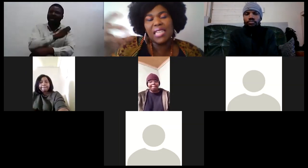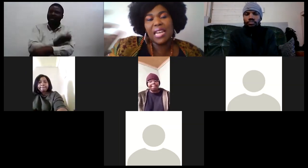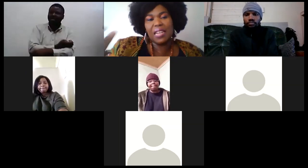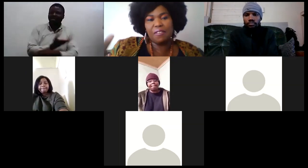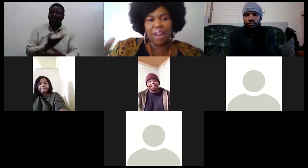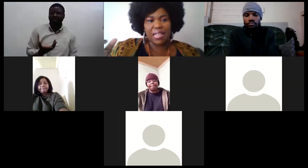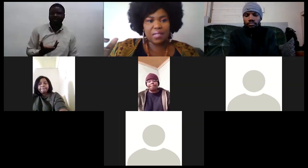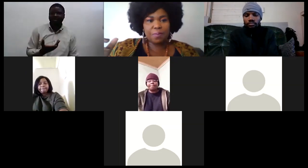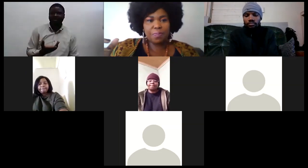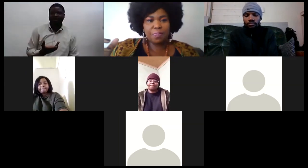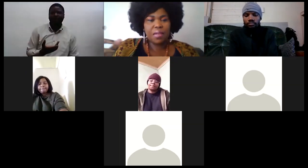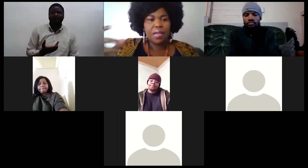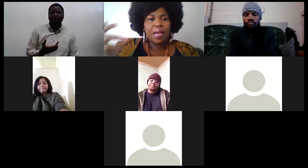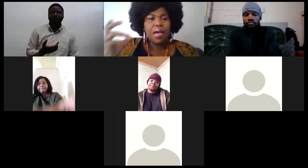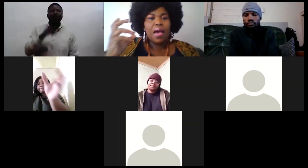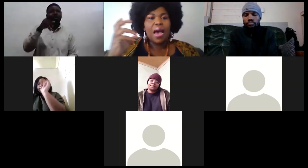i sent an invite